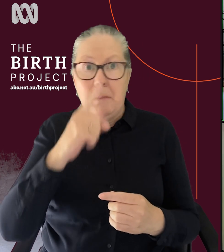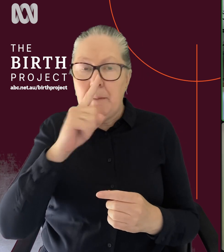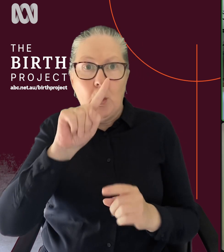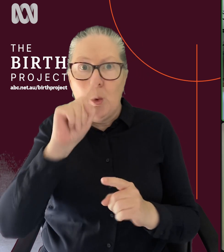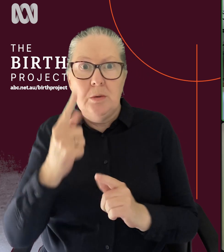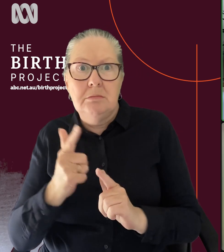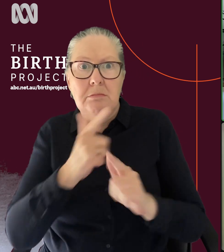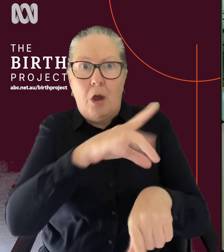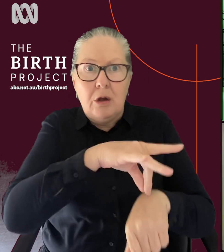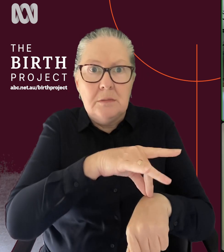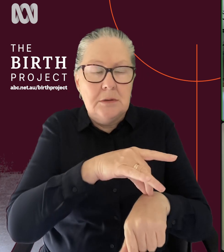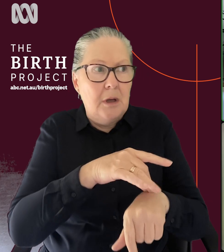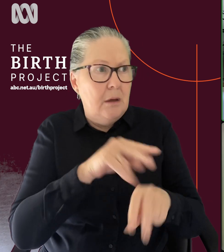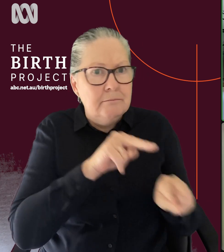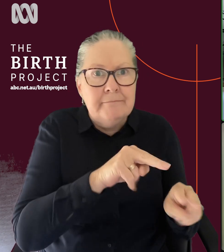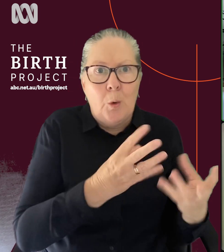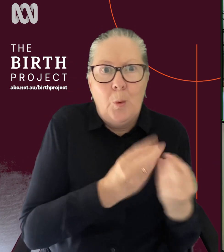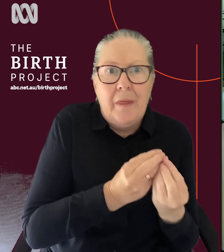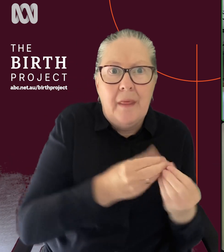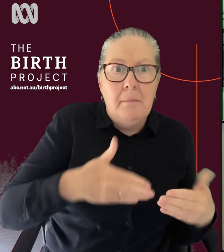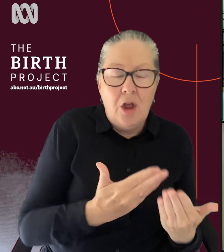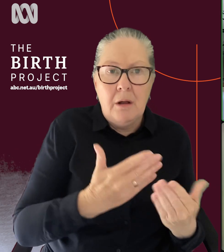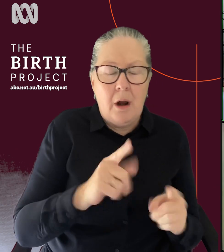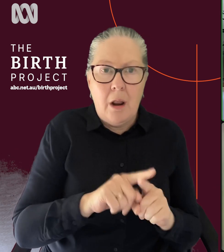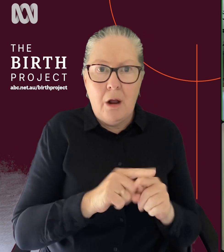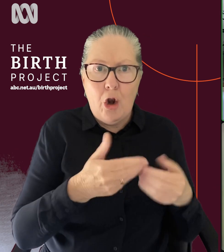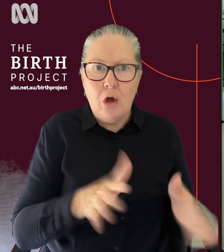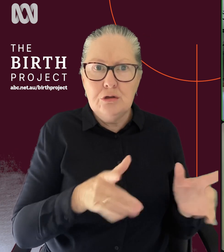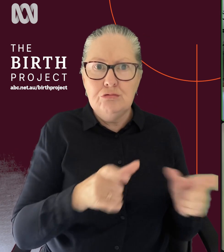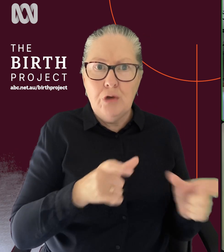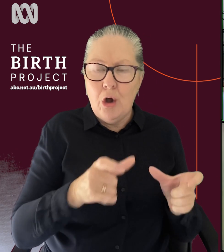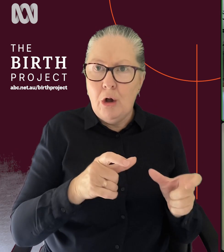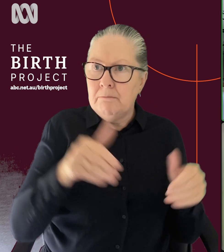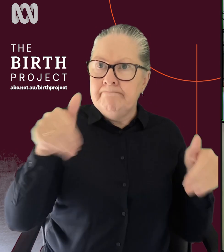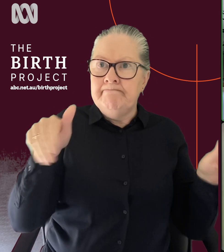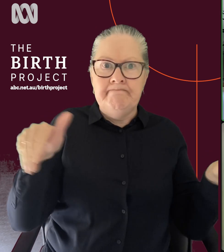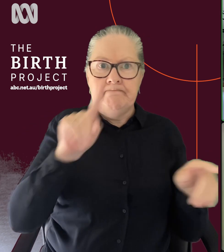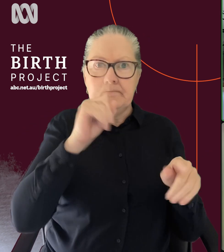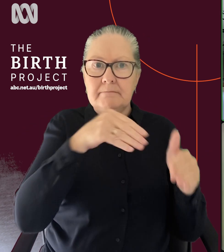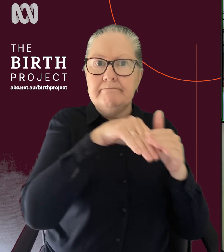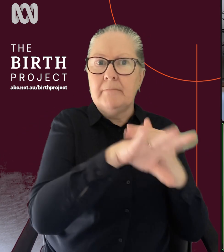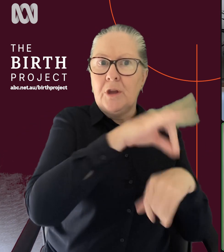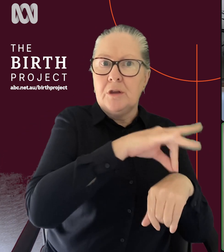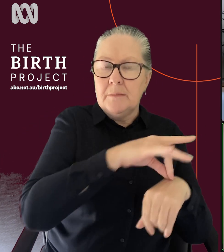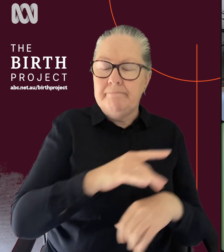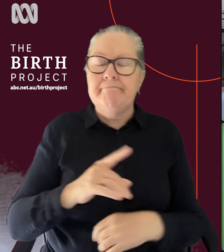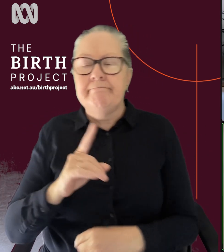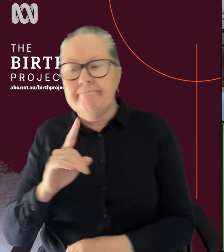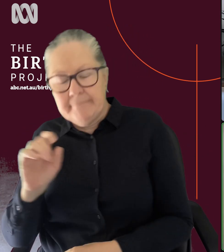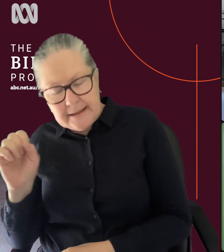you know, people wanted to kind of have the control they'd lost over their lives with the pandemic. Yeah, I think COVID definitely saw